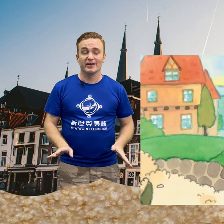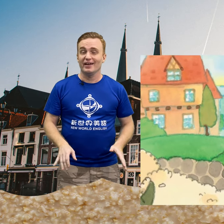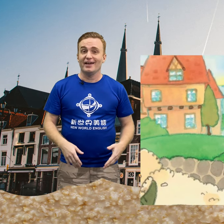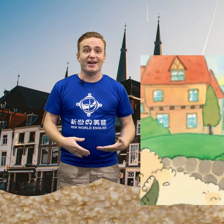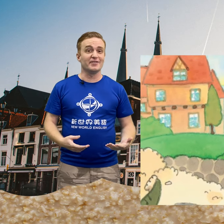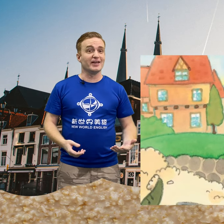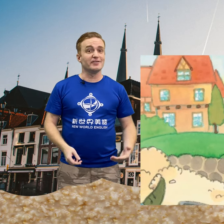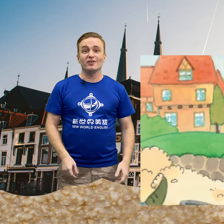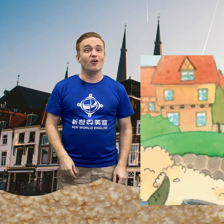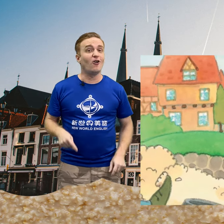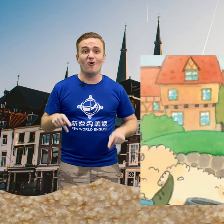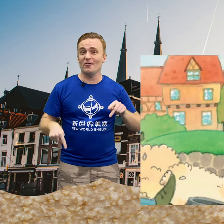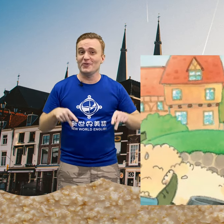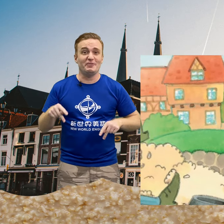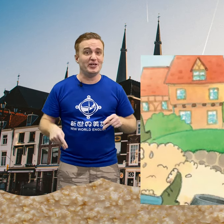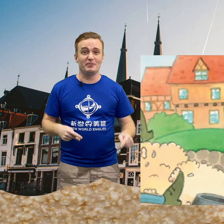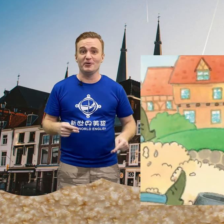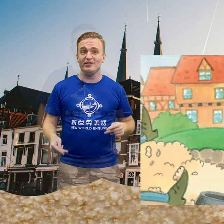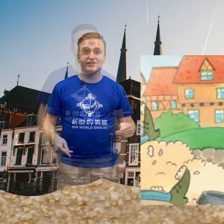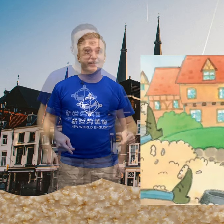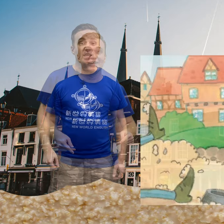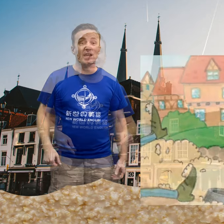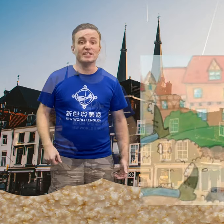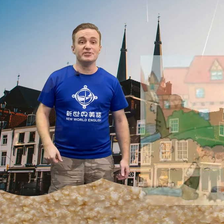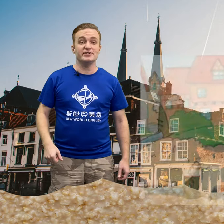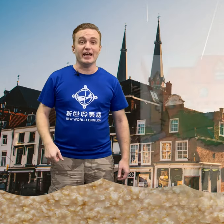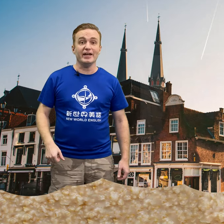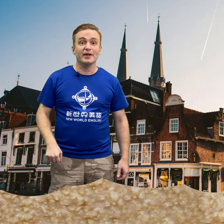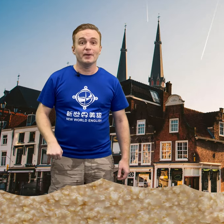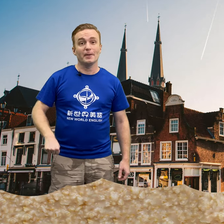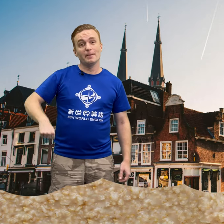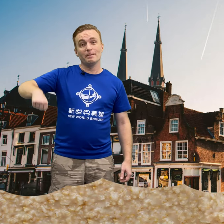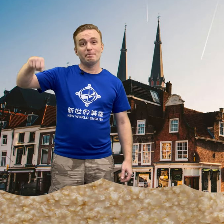And then all the people had to get bucket.